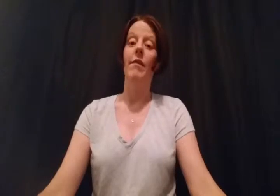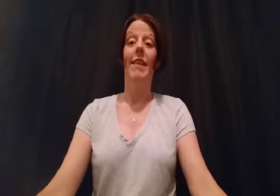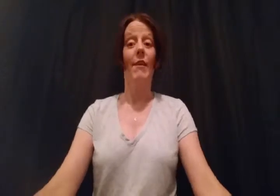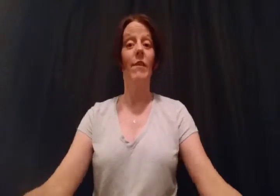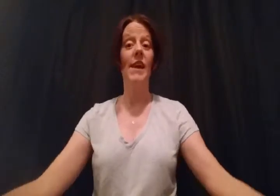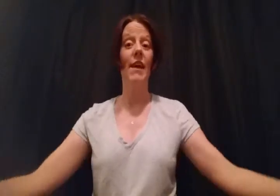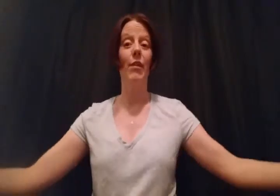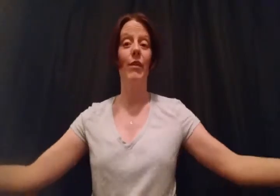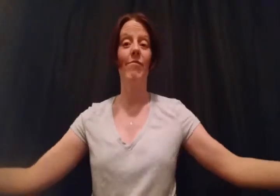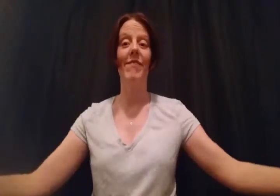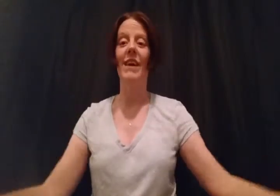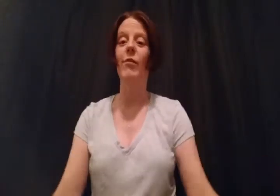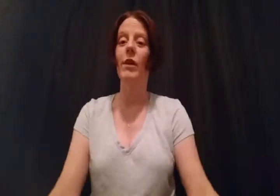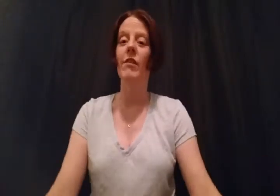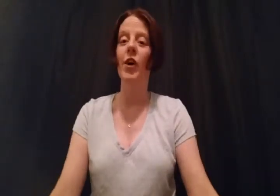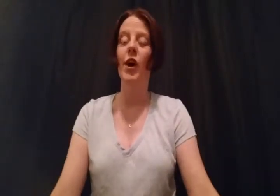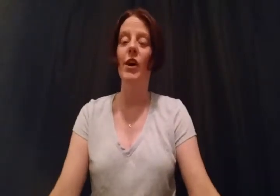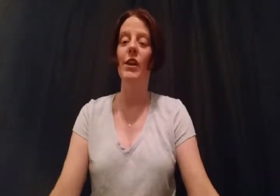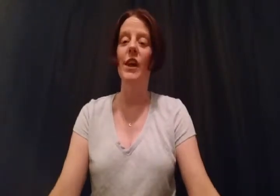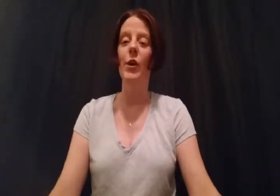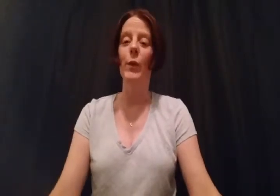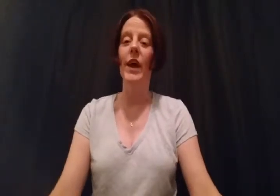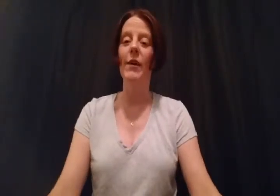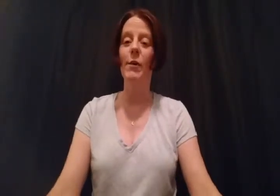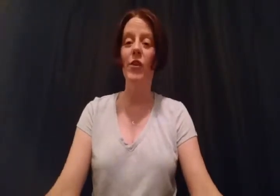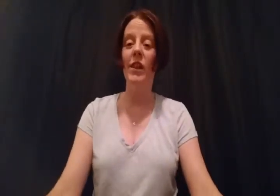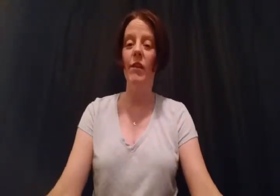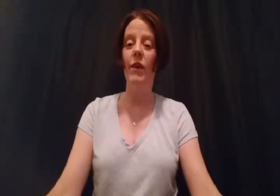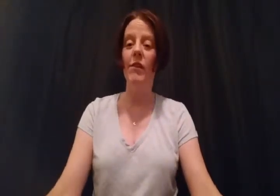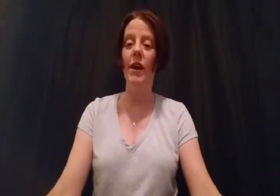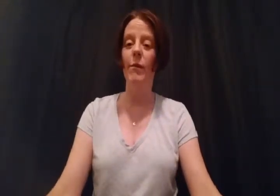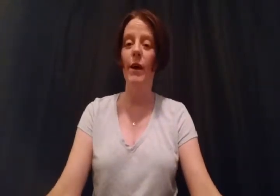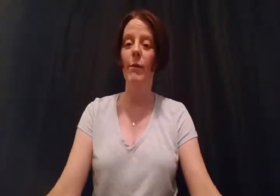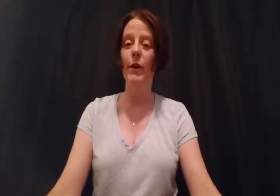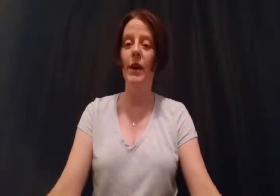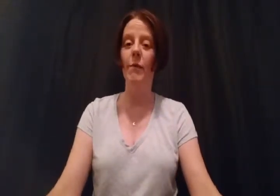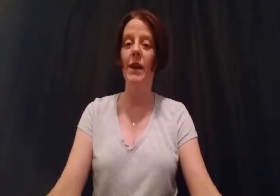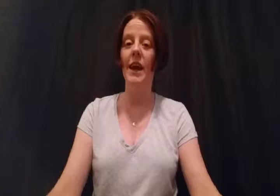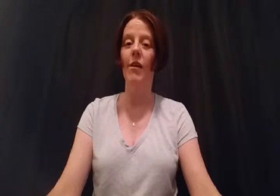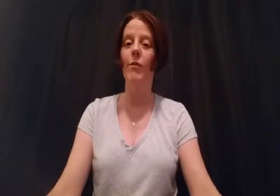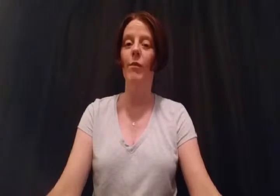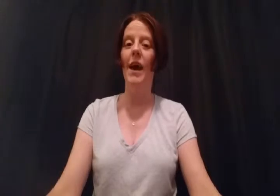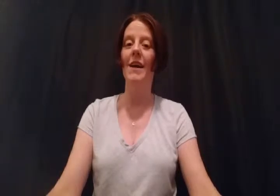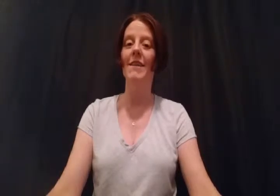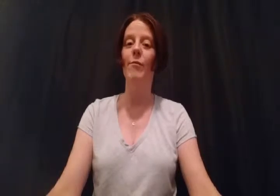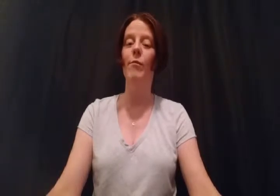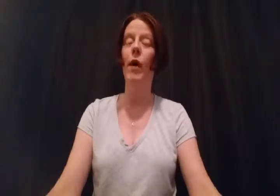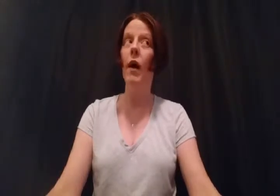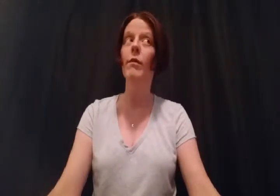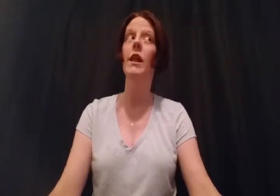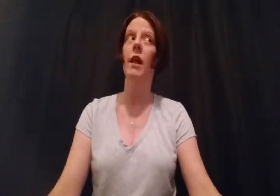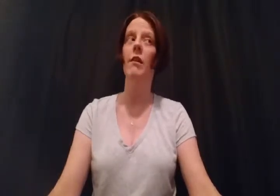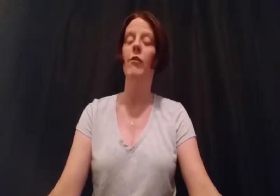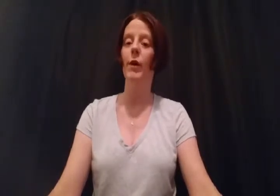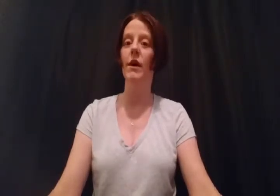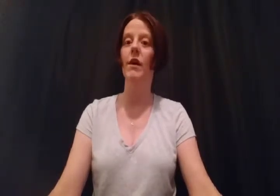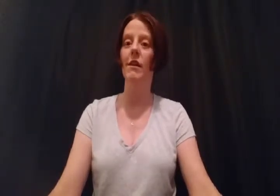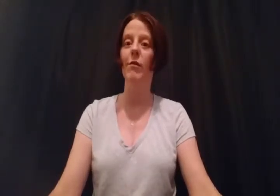Life and Death, that's what it's called. I know when I originally found out about a book coming out, as probably a lot of Twihards